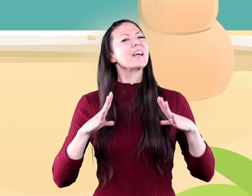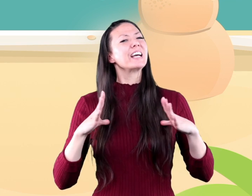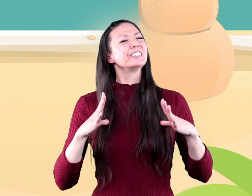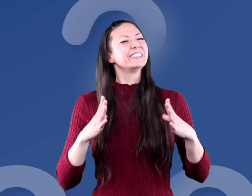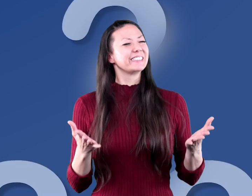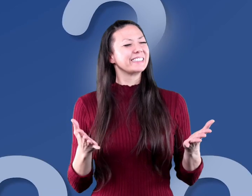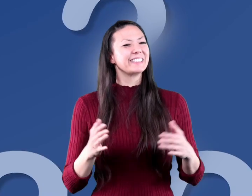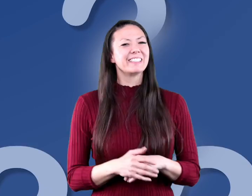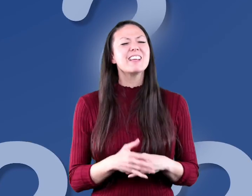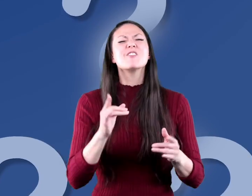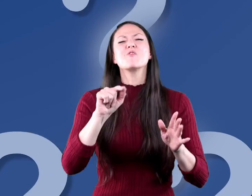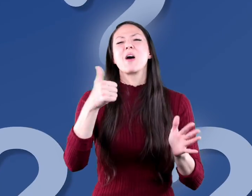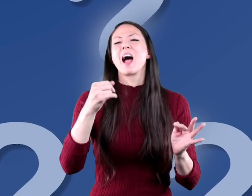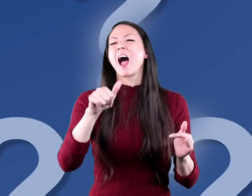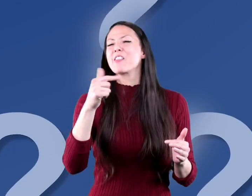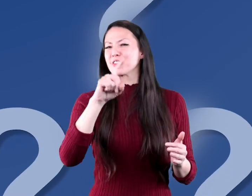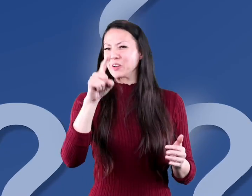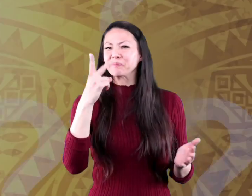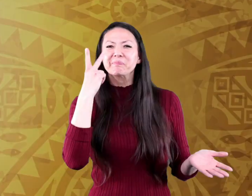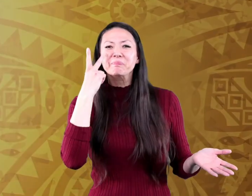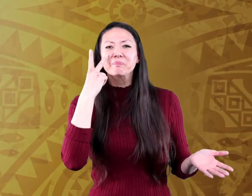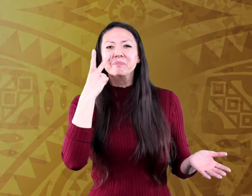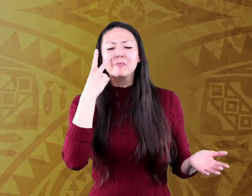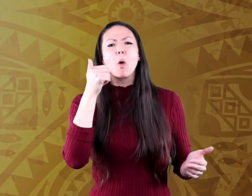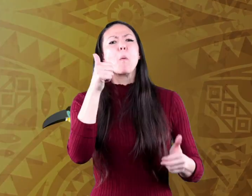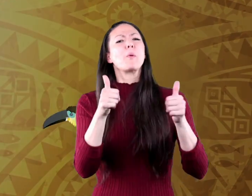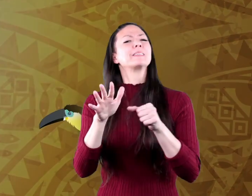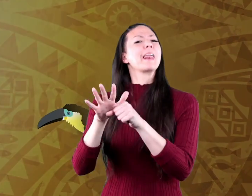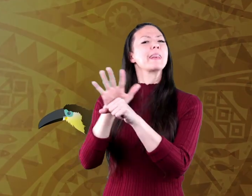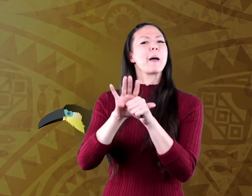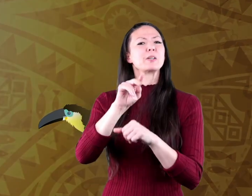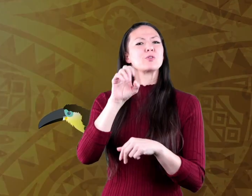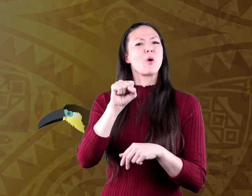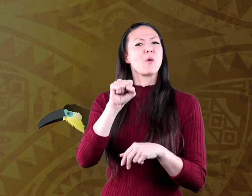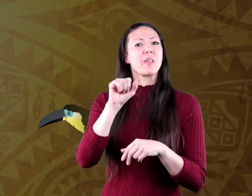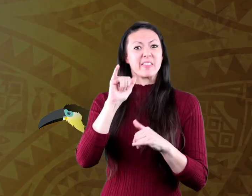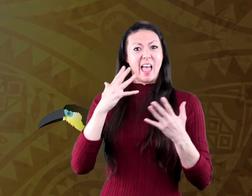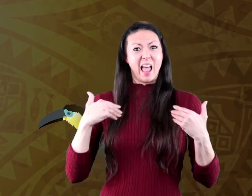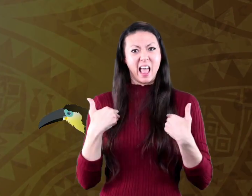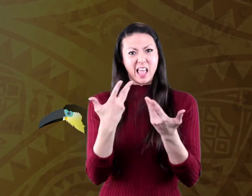let's try another one which climate zone would these animals live in